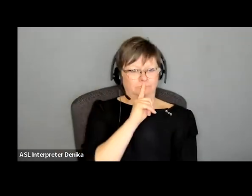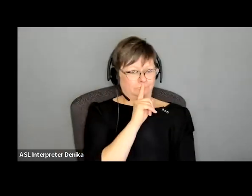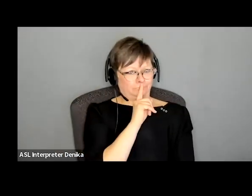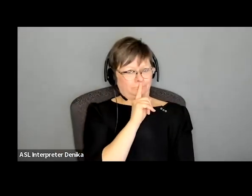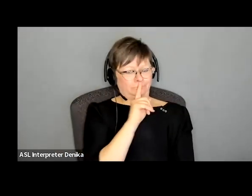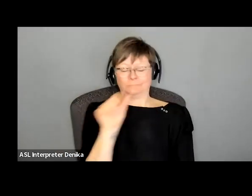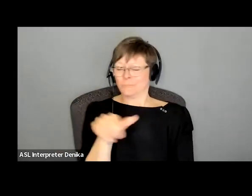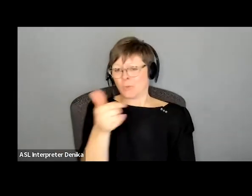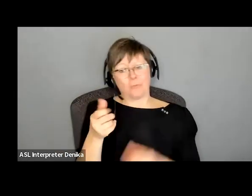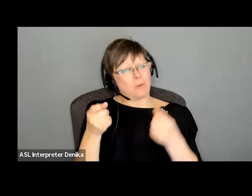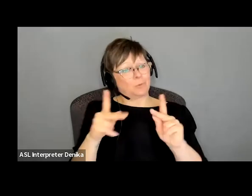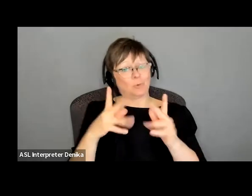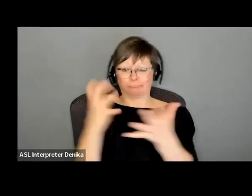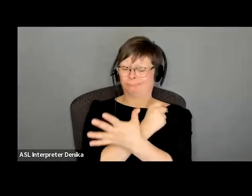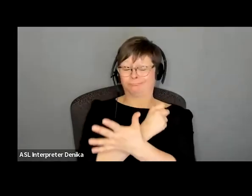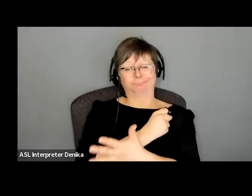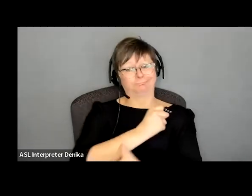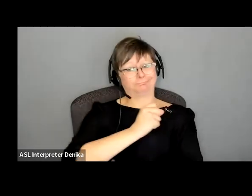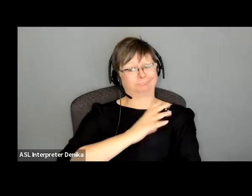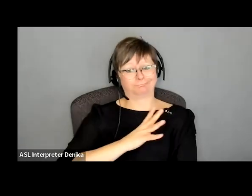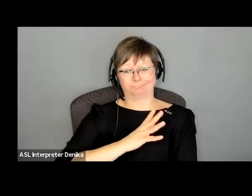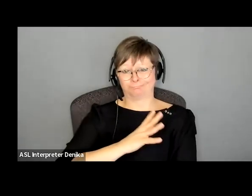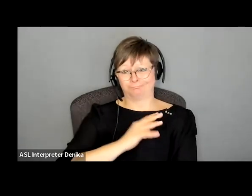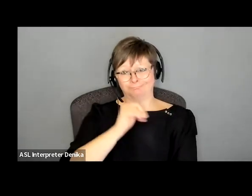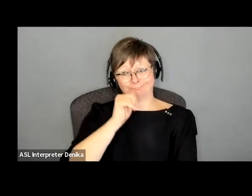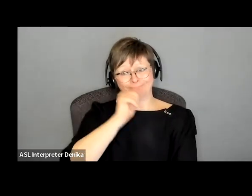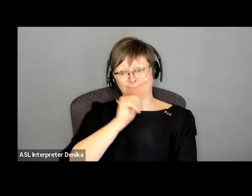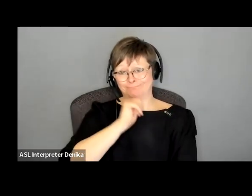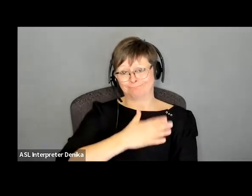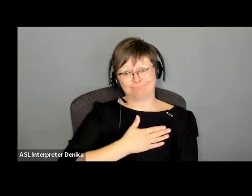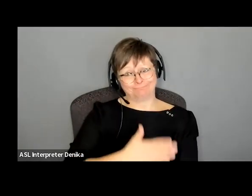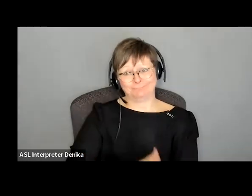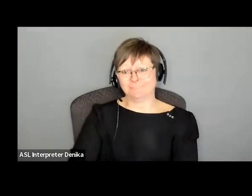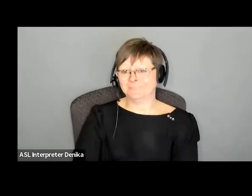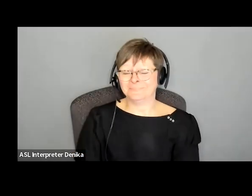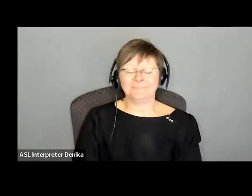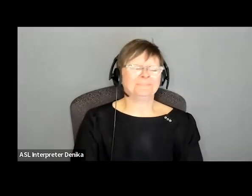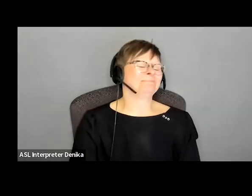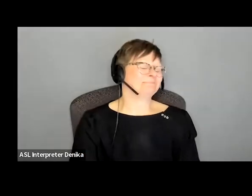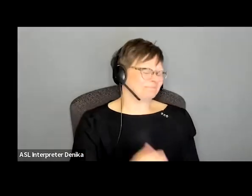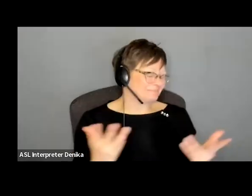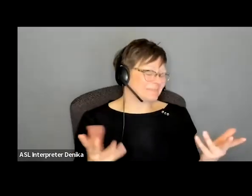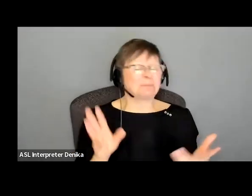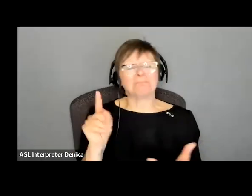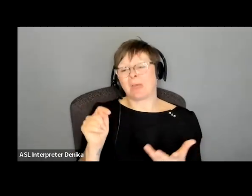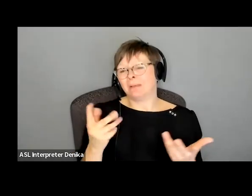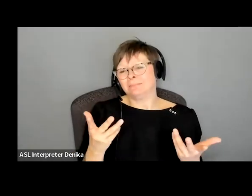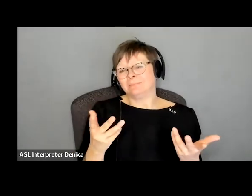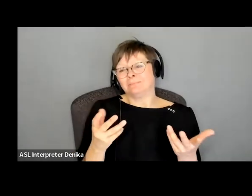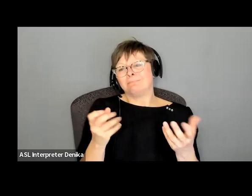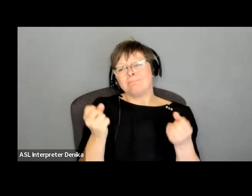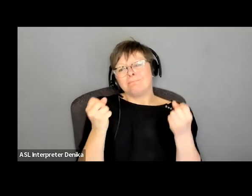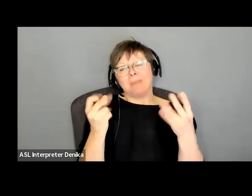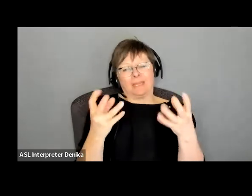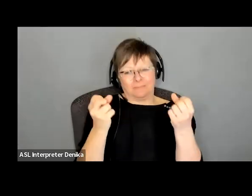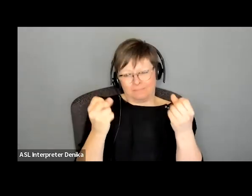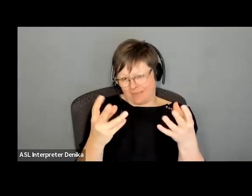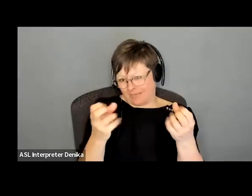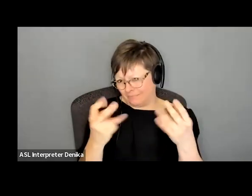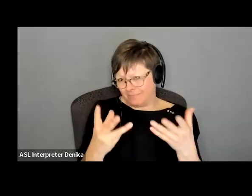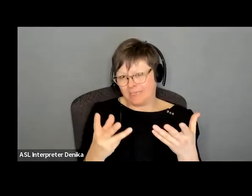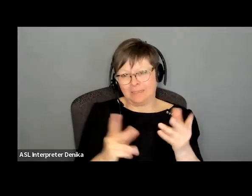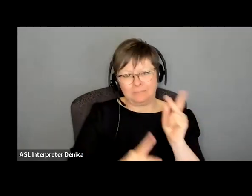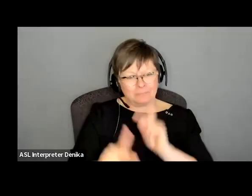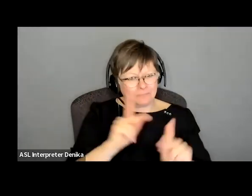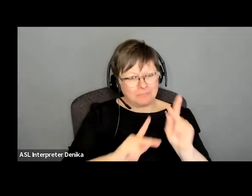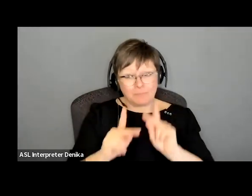opportunity you know well that's so yeah but it's i know but it is volume i mean and what they have to deal with